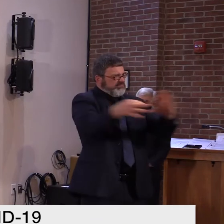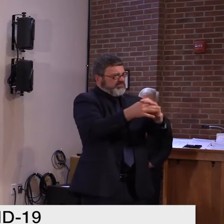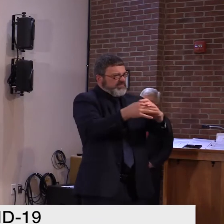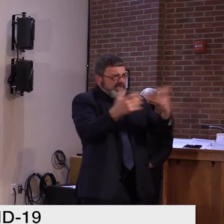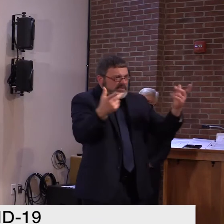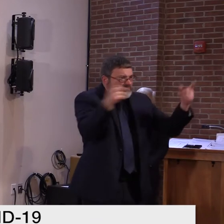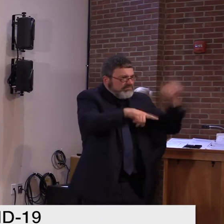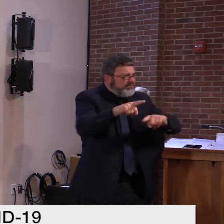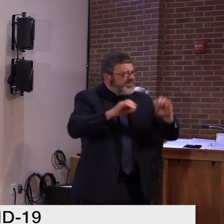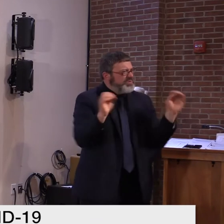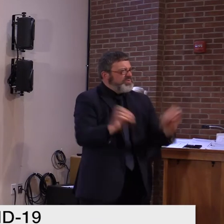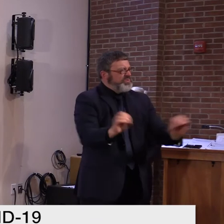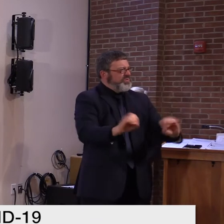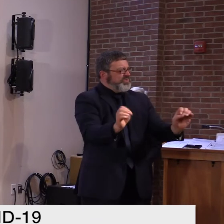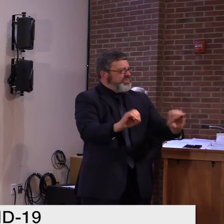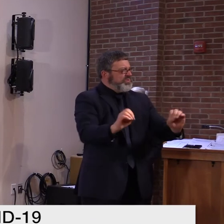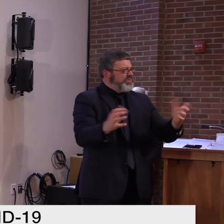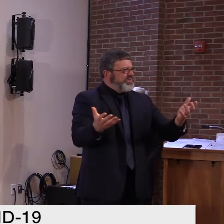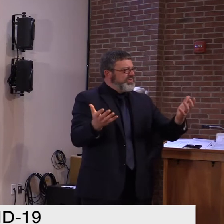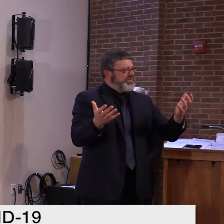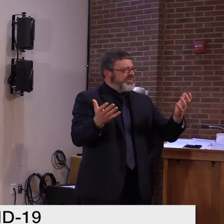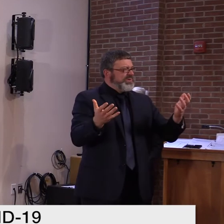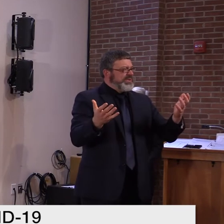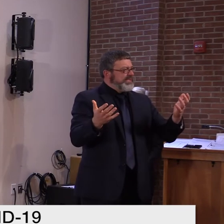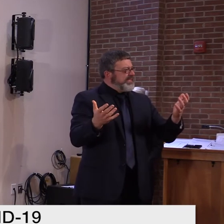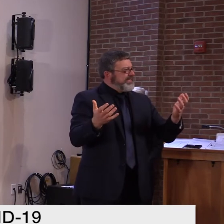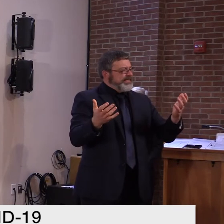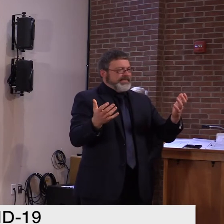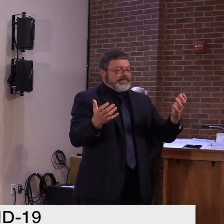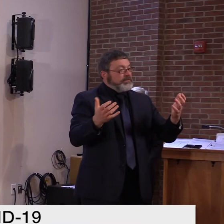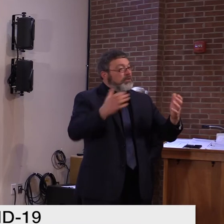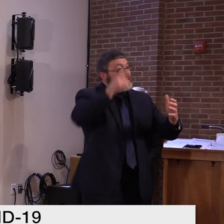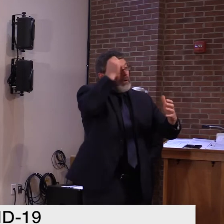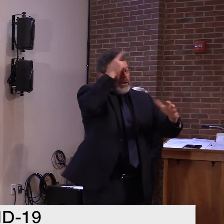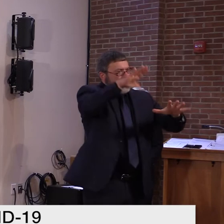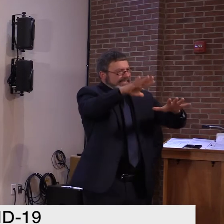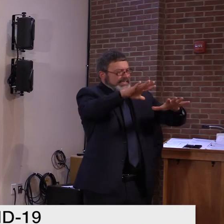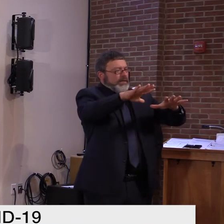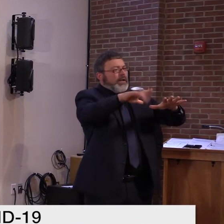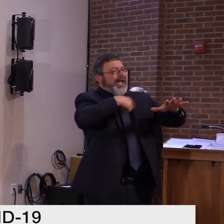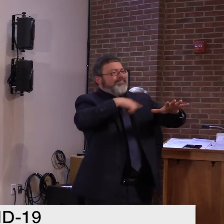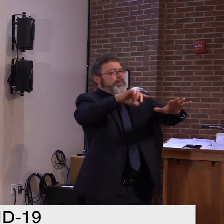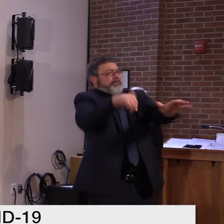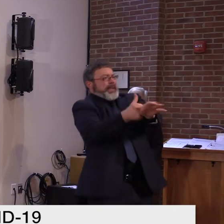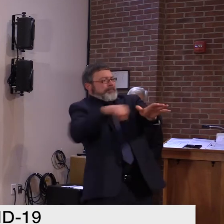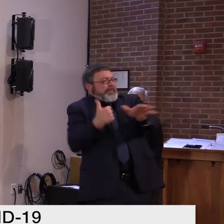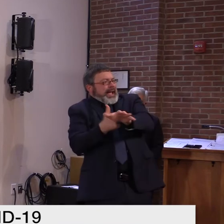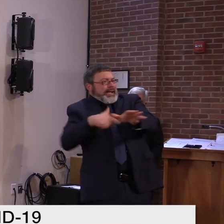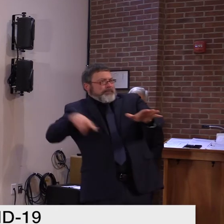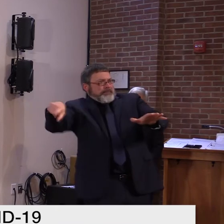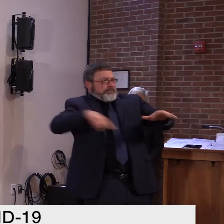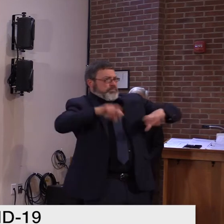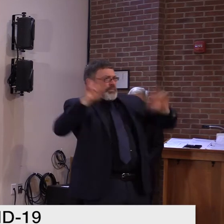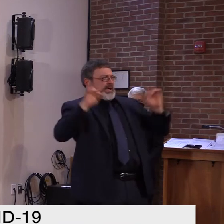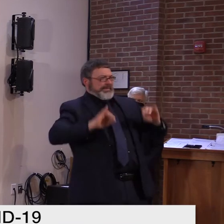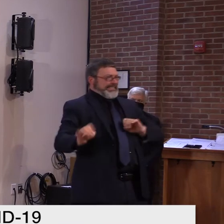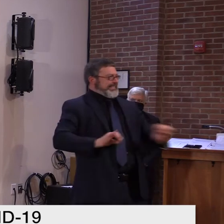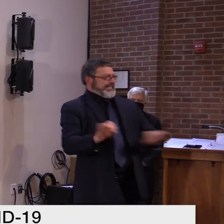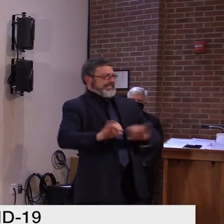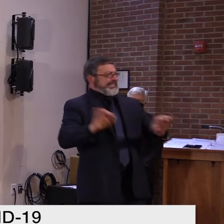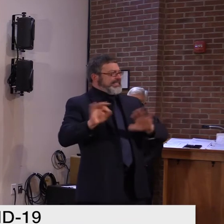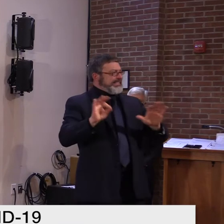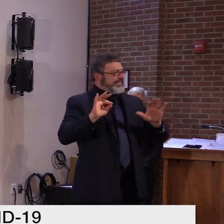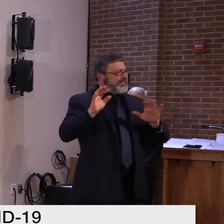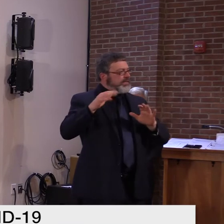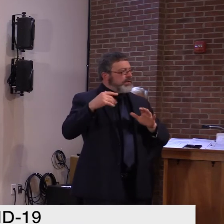with his others around the country, as I am with other governors. But the bureaucracy still works. The